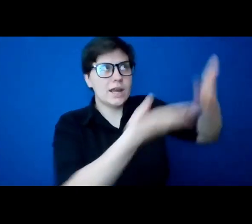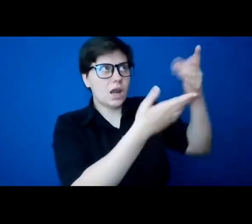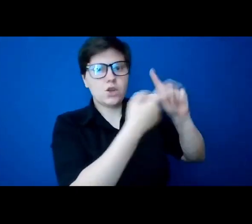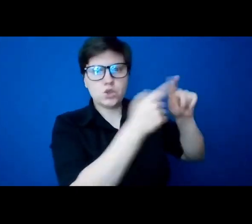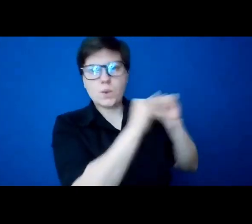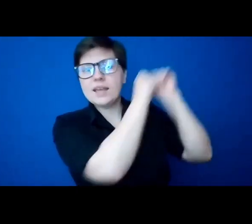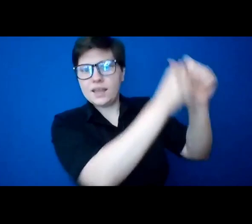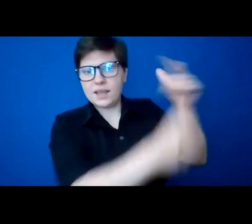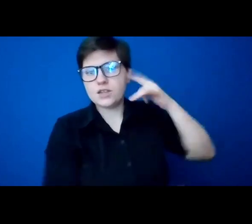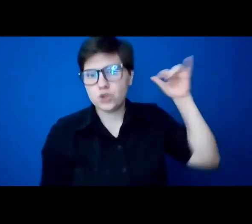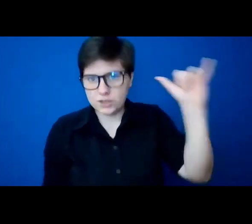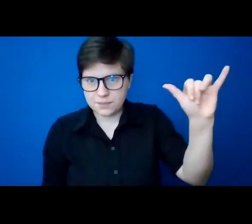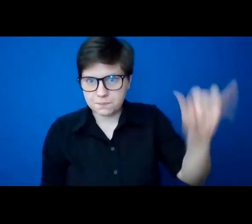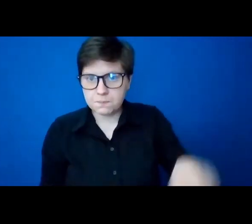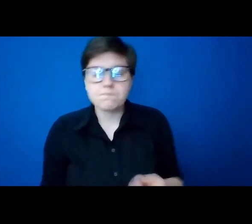give you two examples.